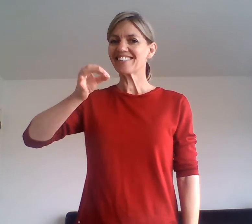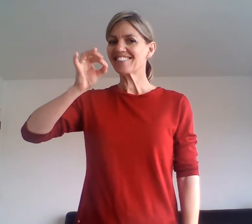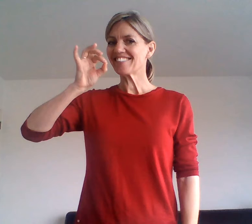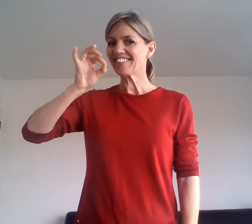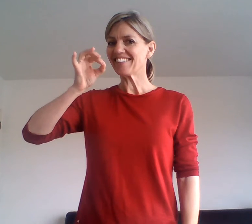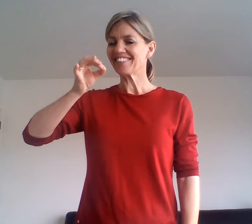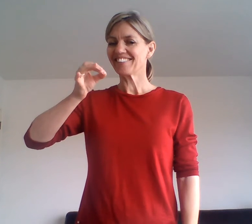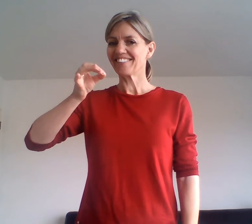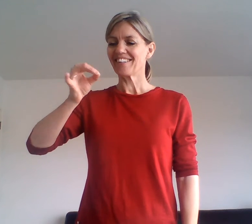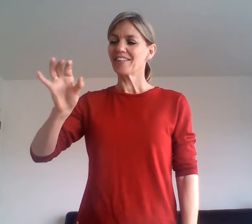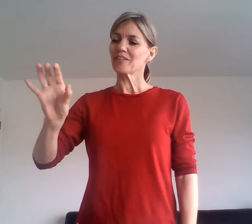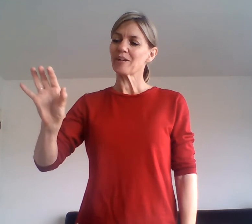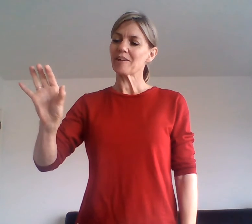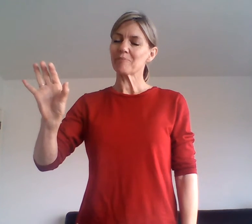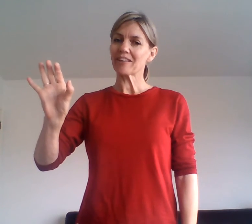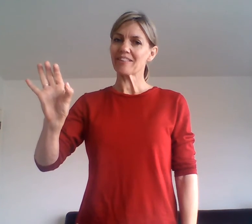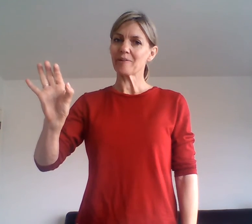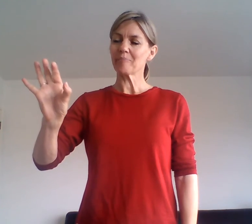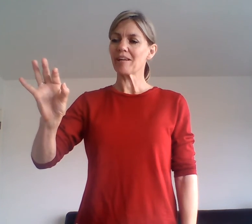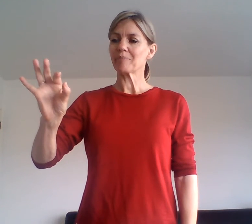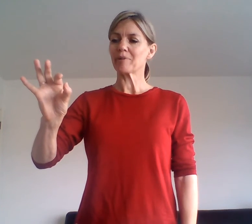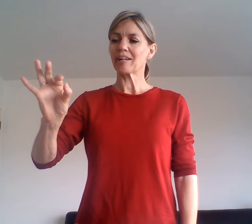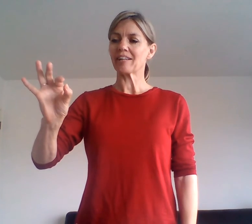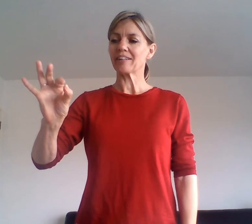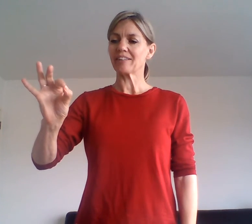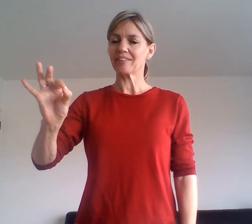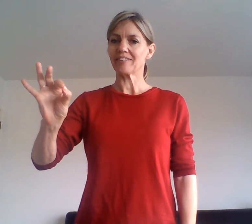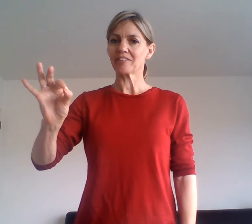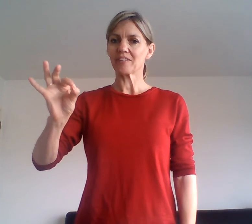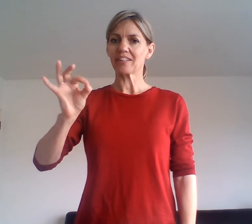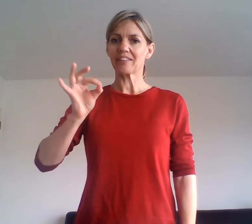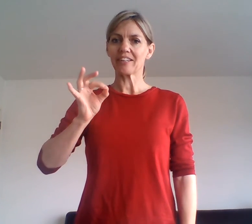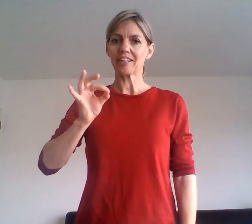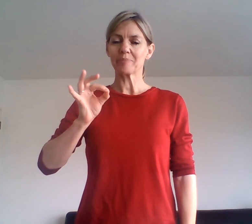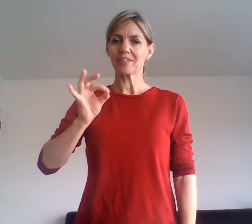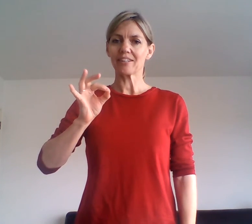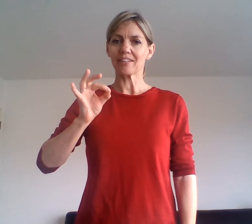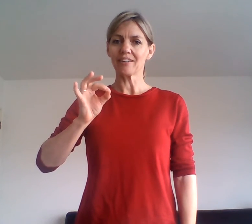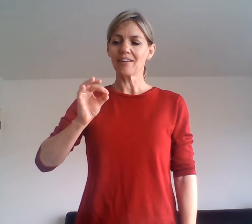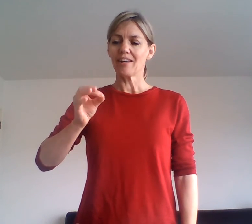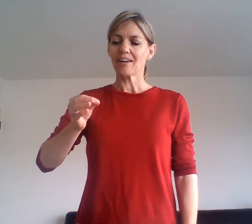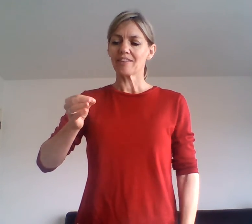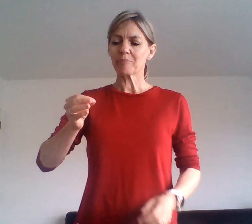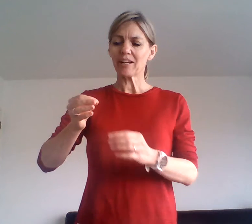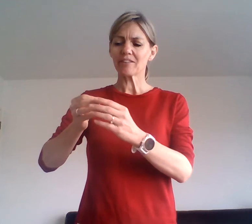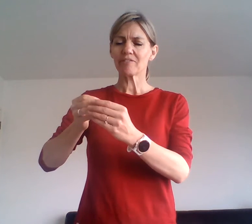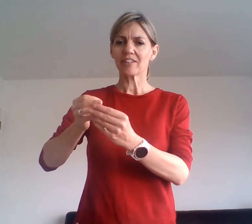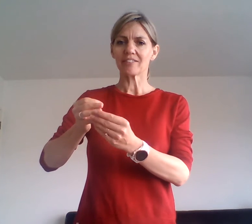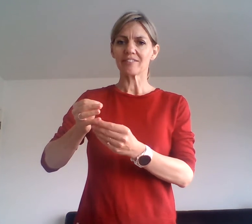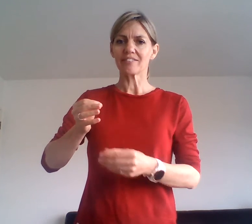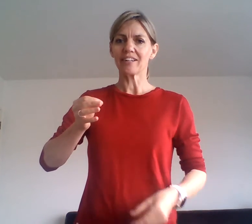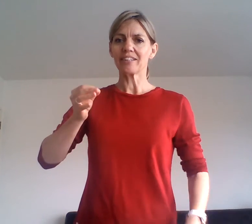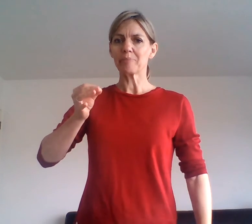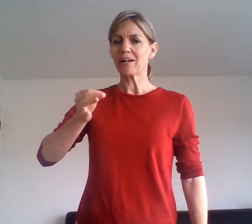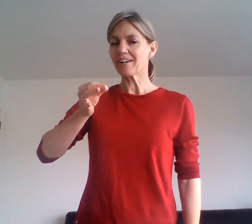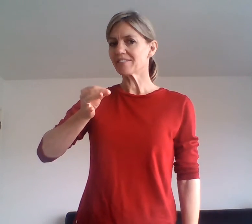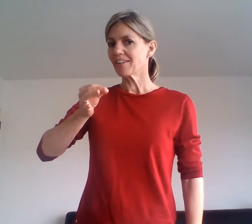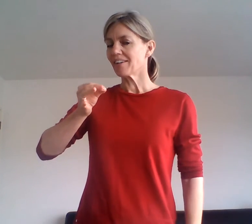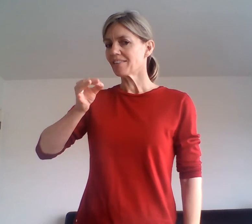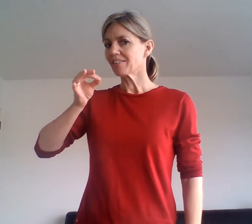Tea. So I have my thumb and my index finger and they come together and then my other fingers are slightly apart and